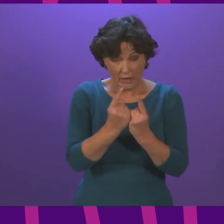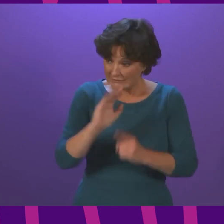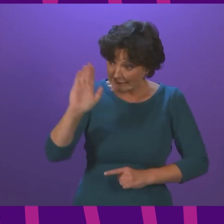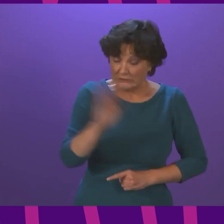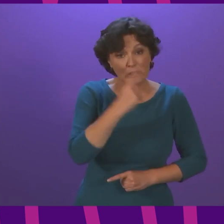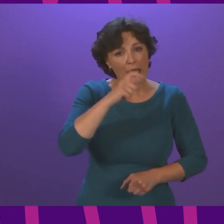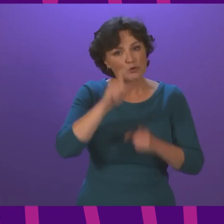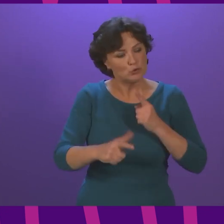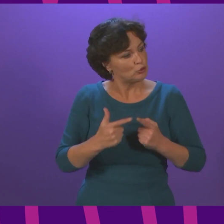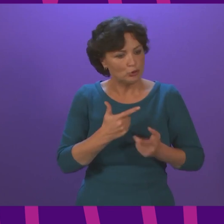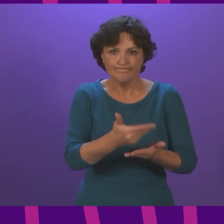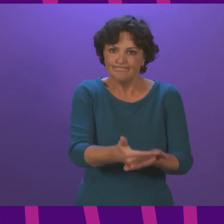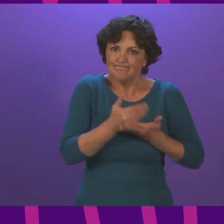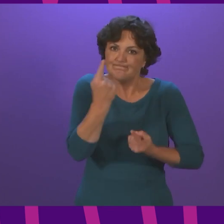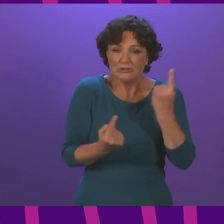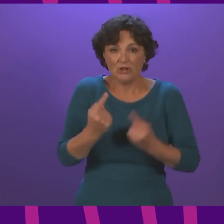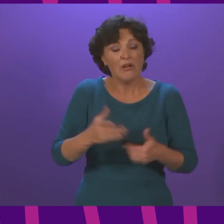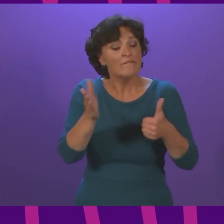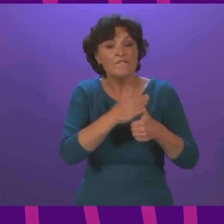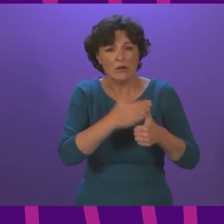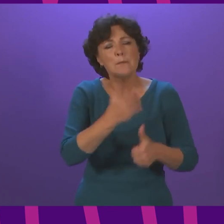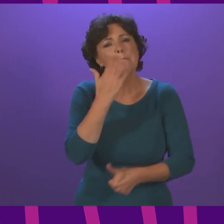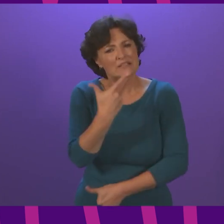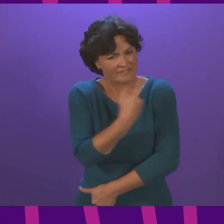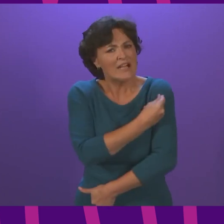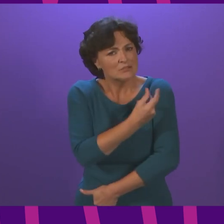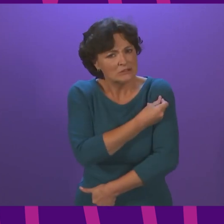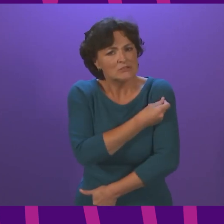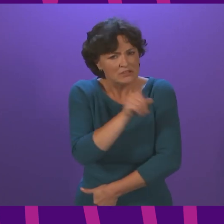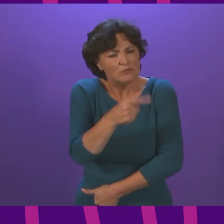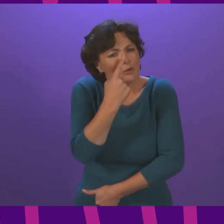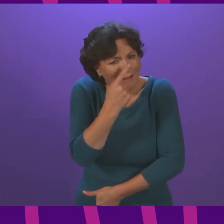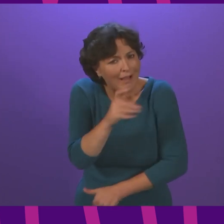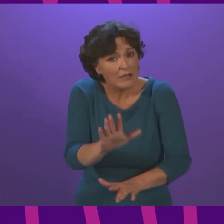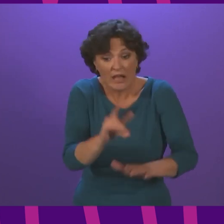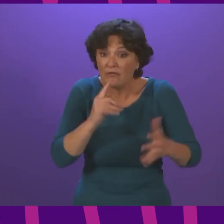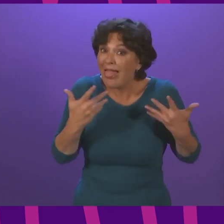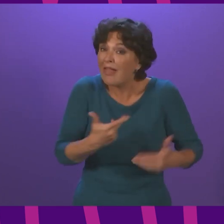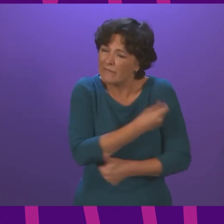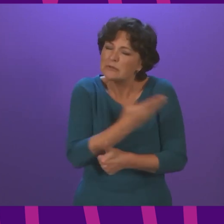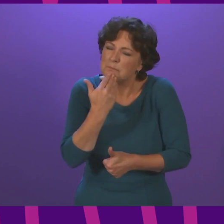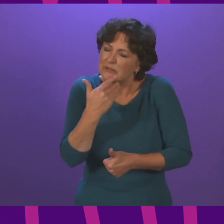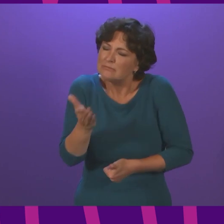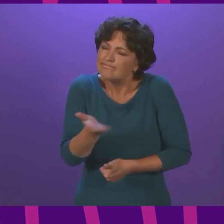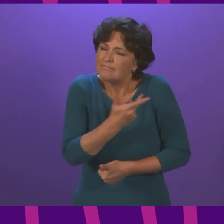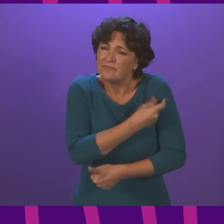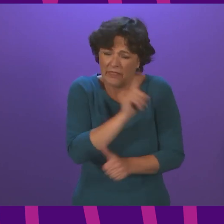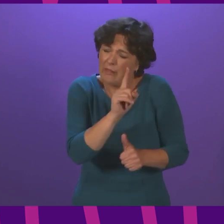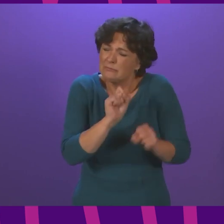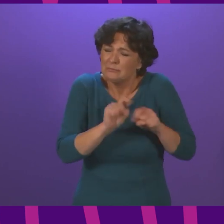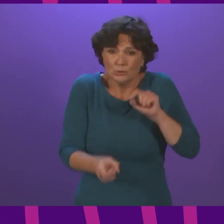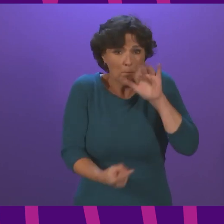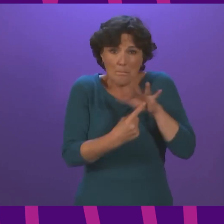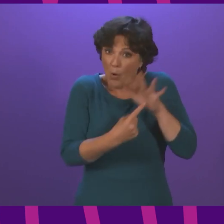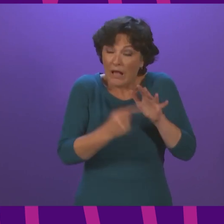to help protect each other. First, please do get vaccinated if you're eligible and you haven't done so yet. That remains the most